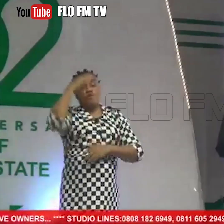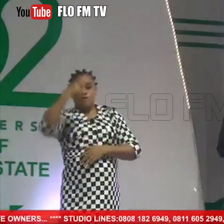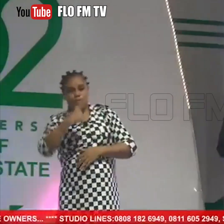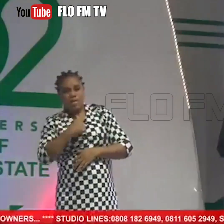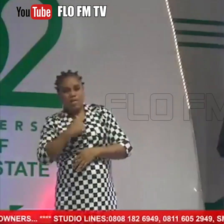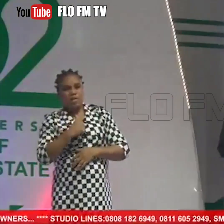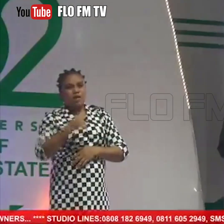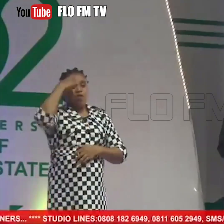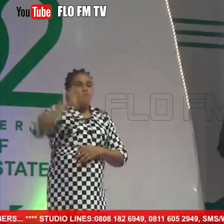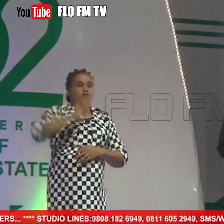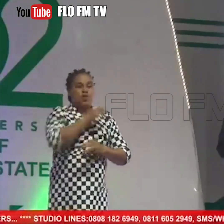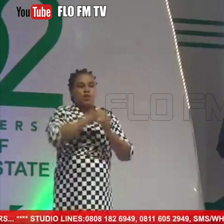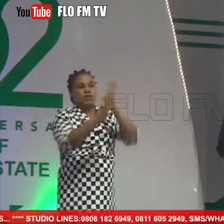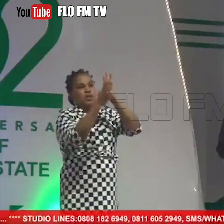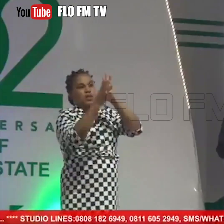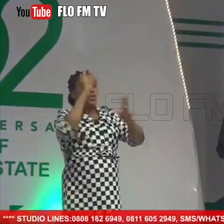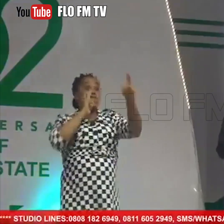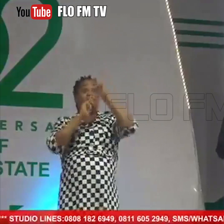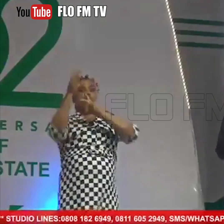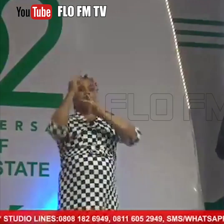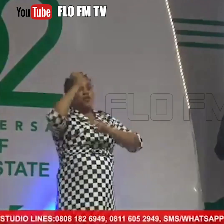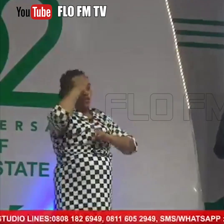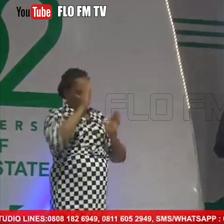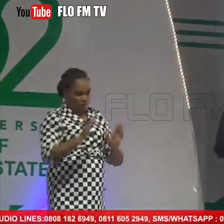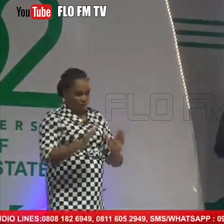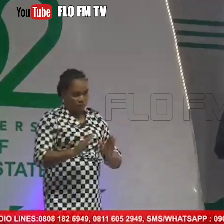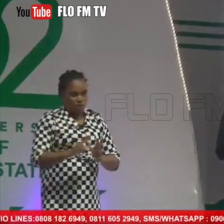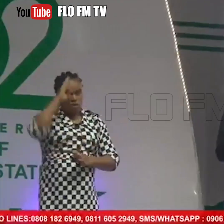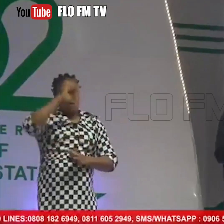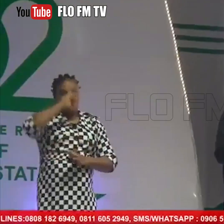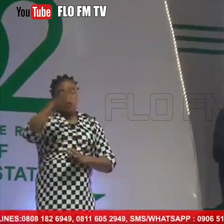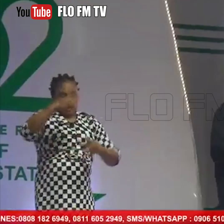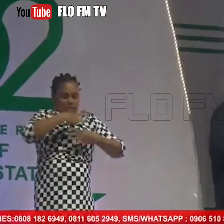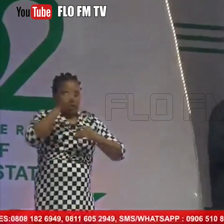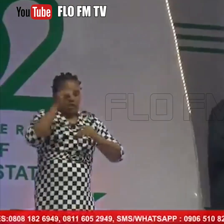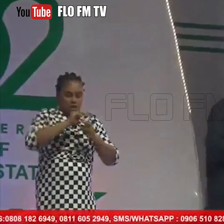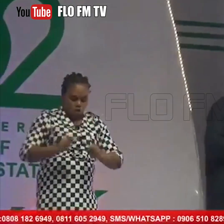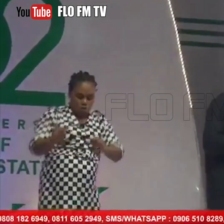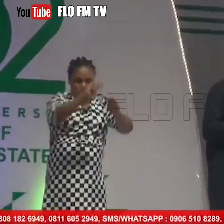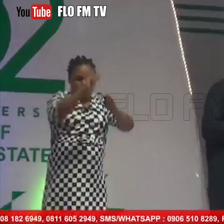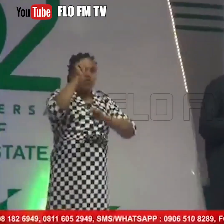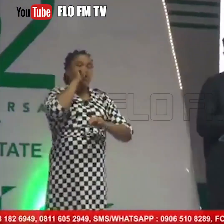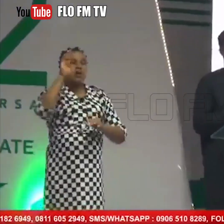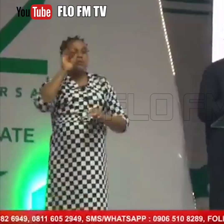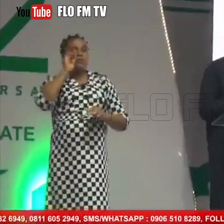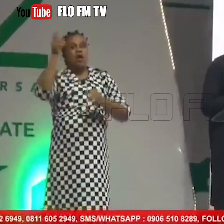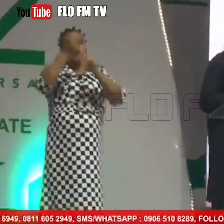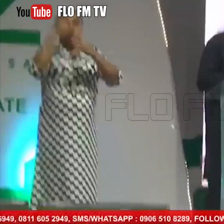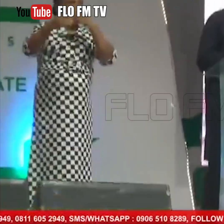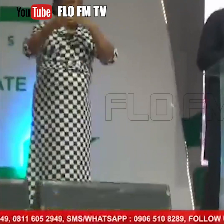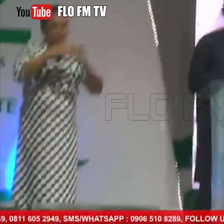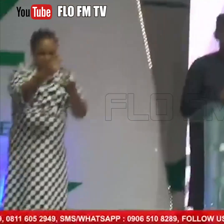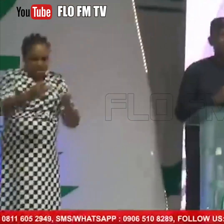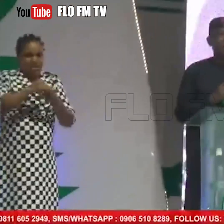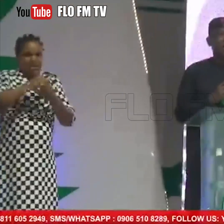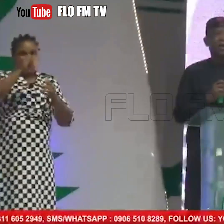me, falls in line with the vision of the governor. He is interested in moving IBA from whatever state